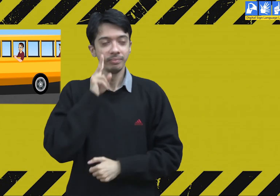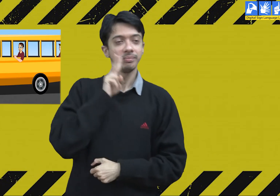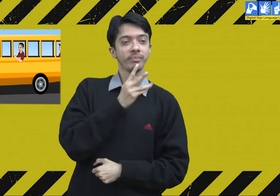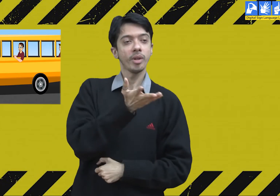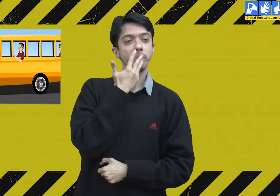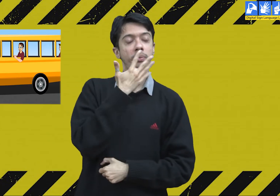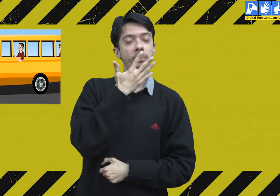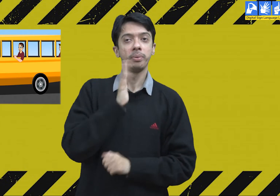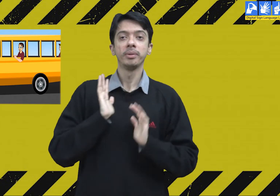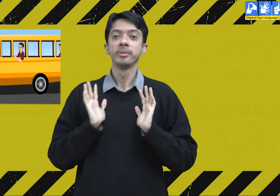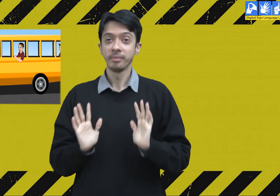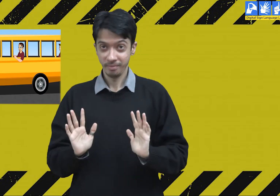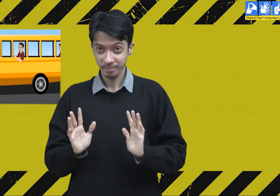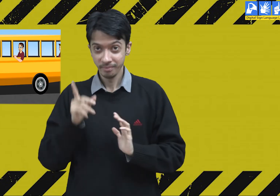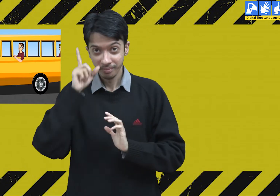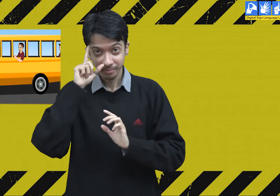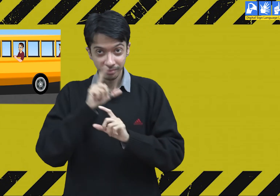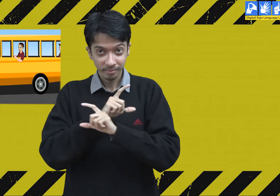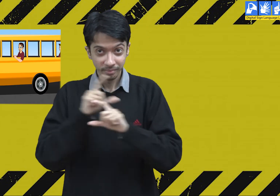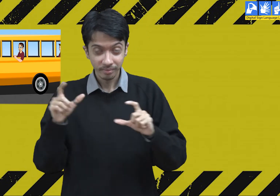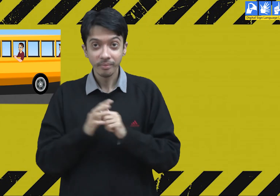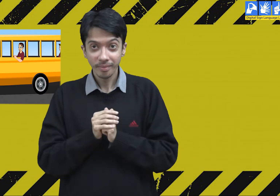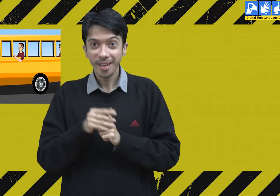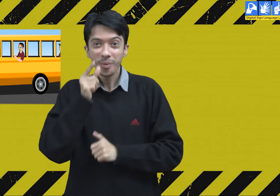Don't lean out of the window. I hope this is clear to you.